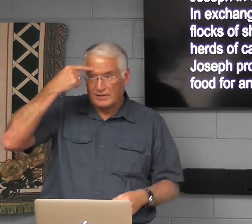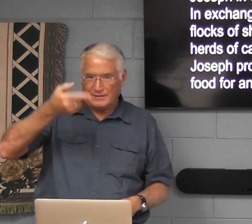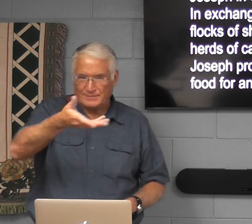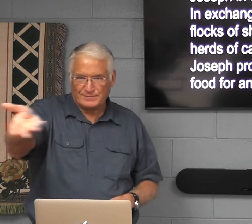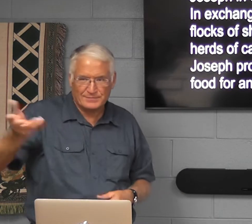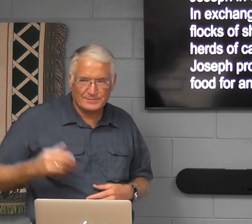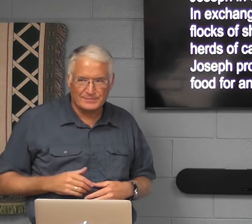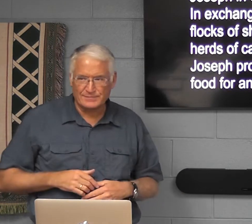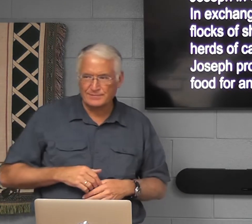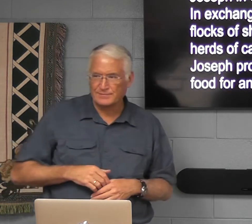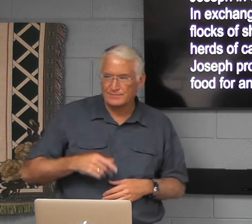What do you think?